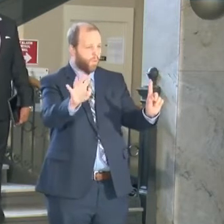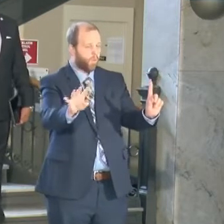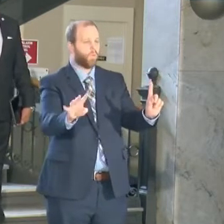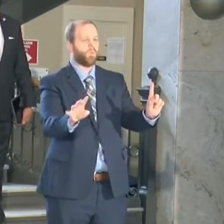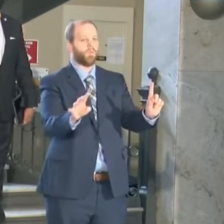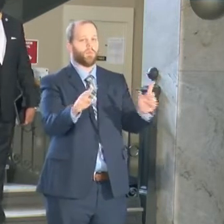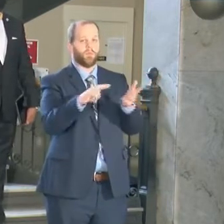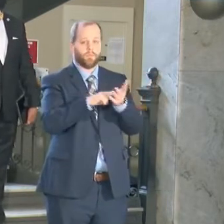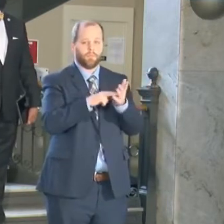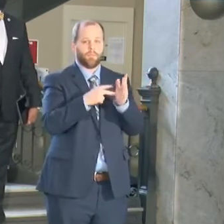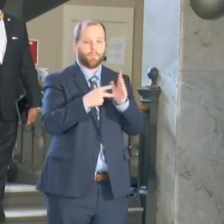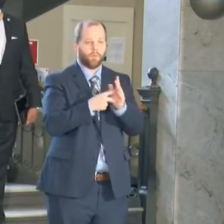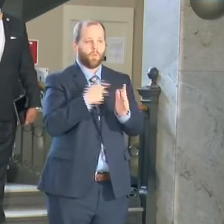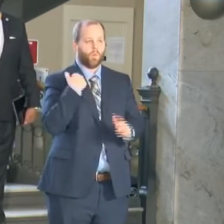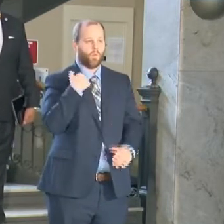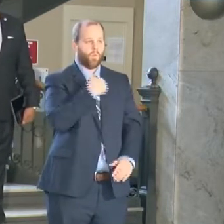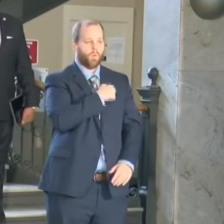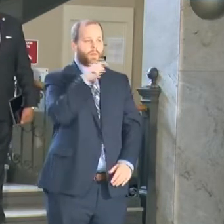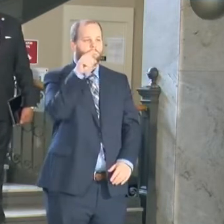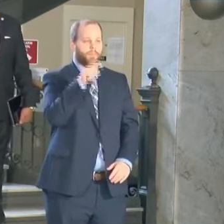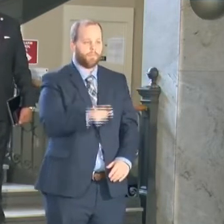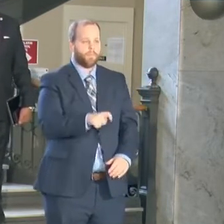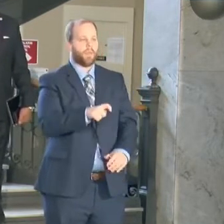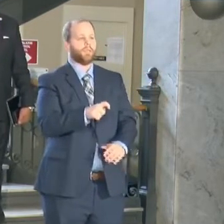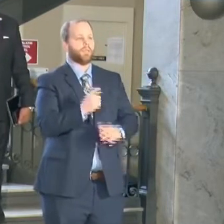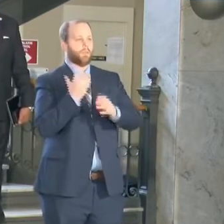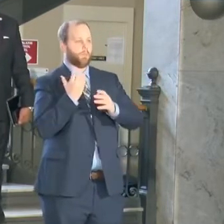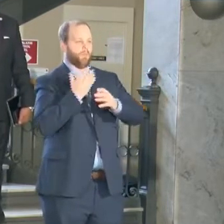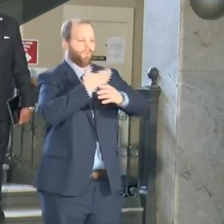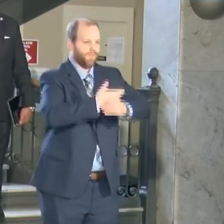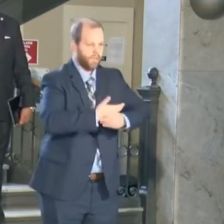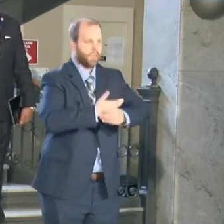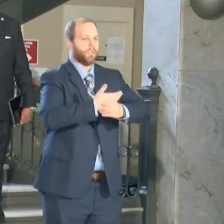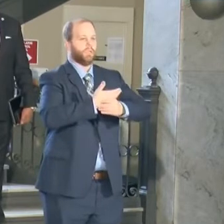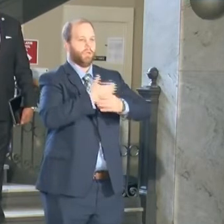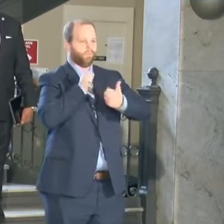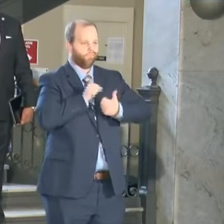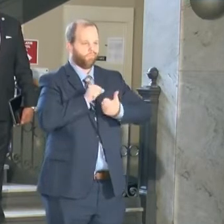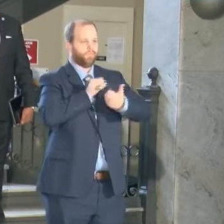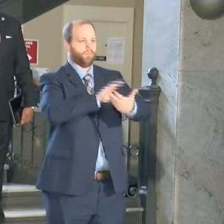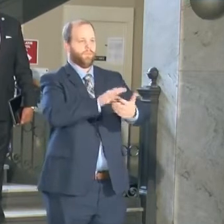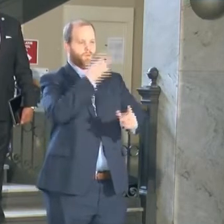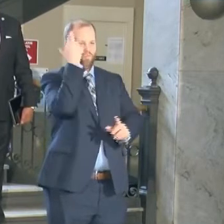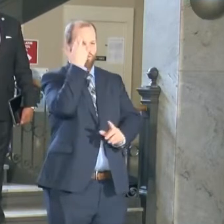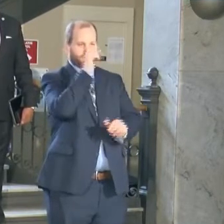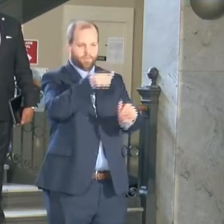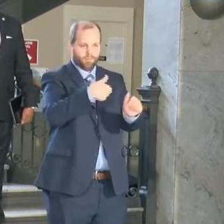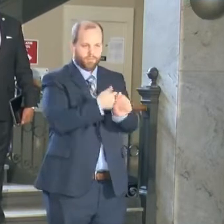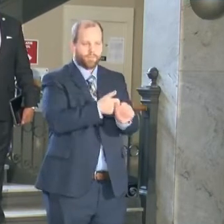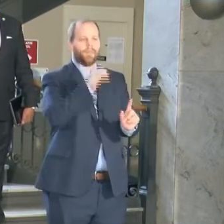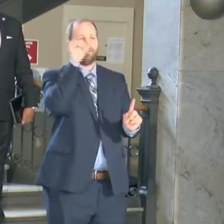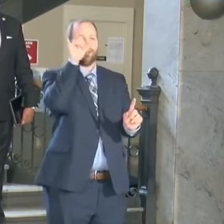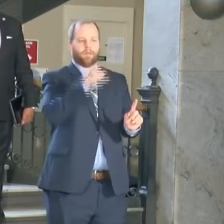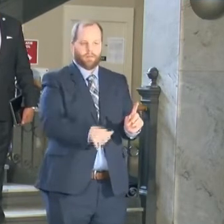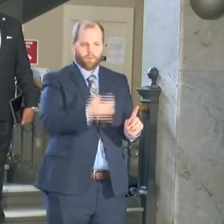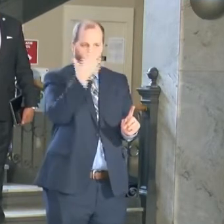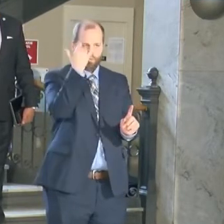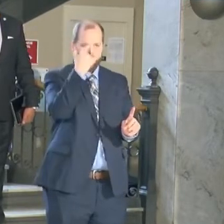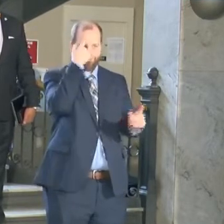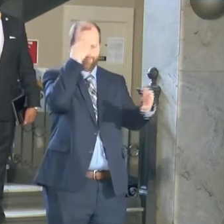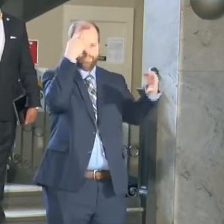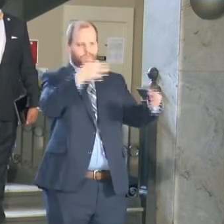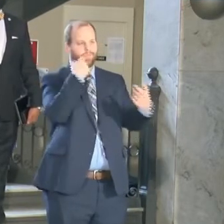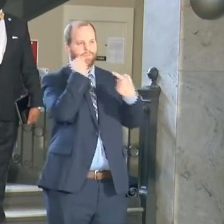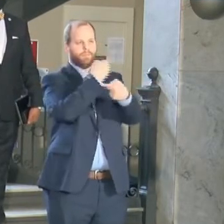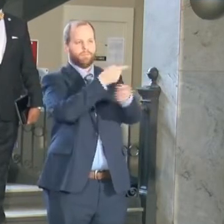have to get it right when it comes to prevention, intervention and treatment and addressing root causes. That was the reason. That was the reason